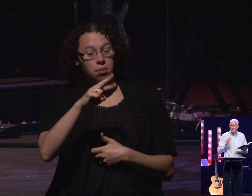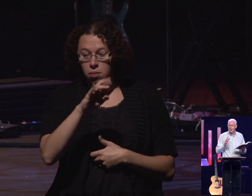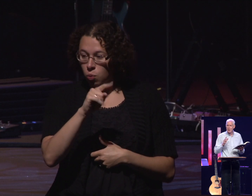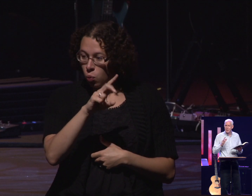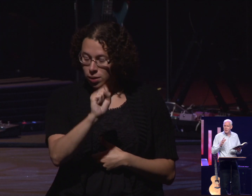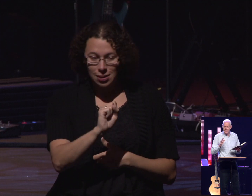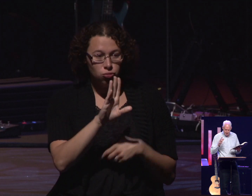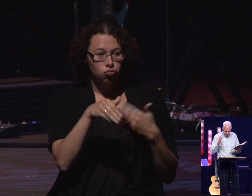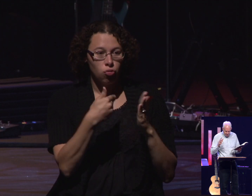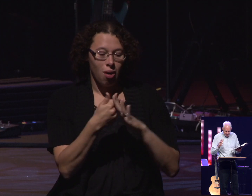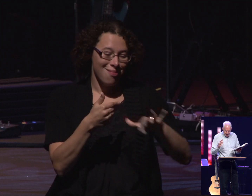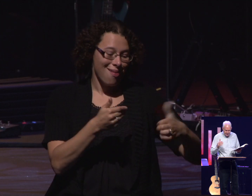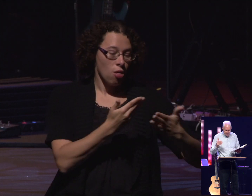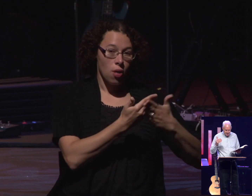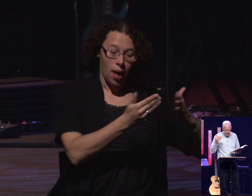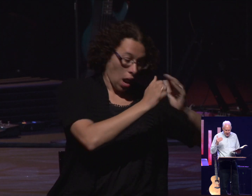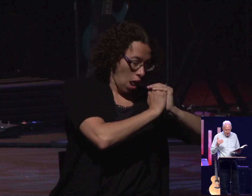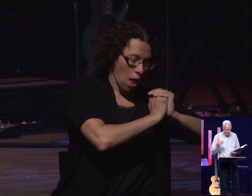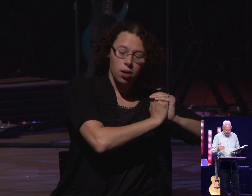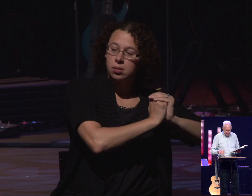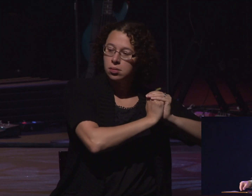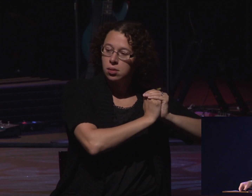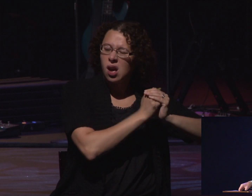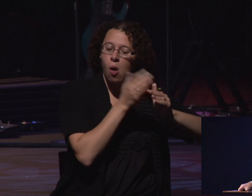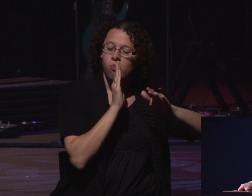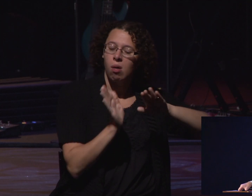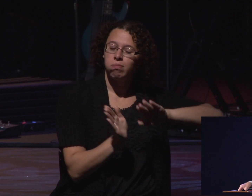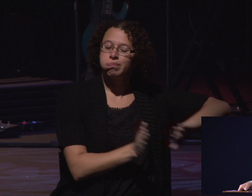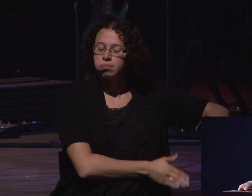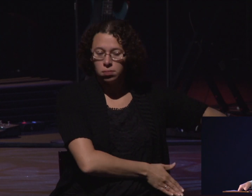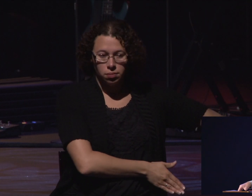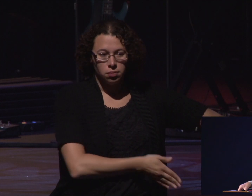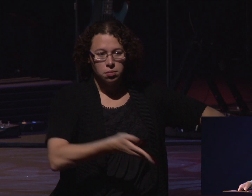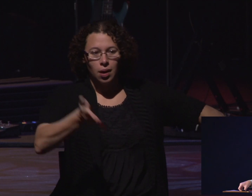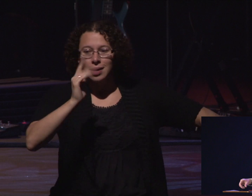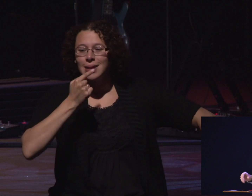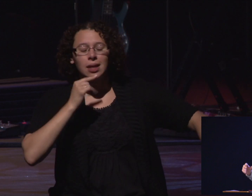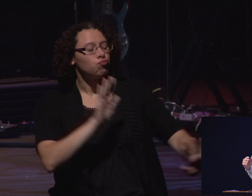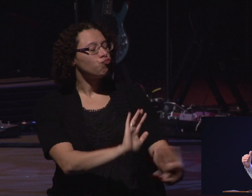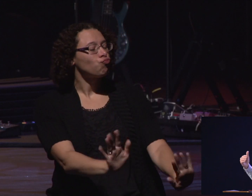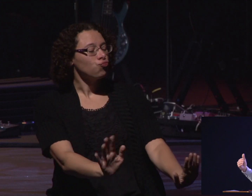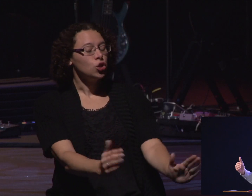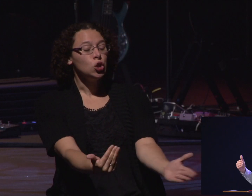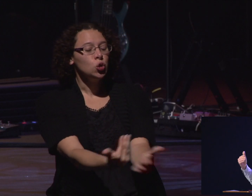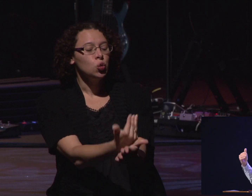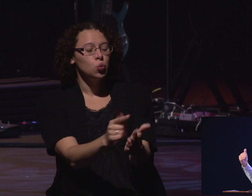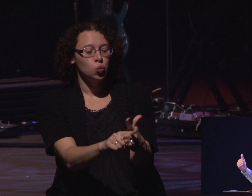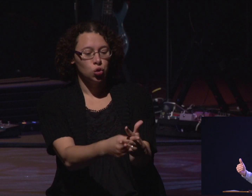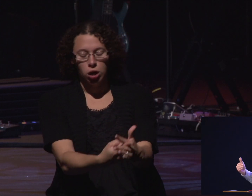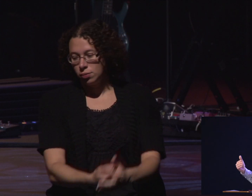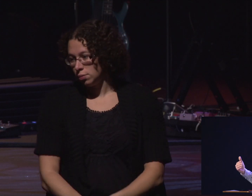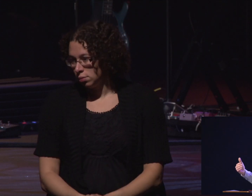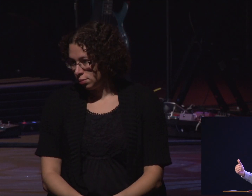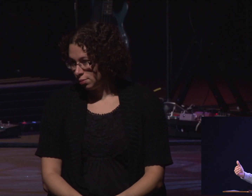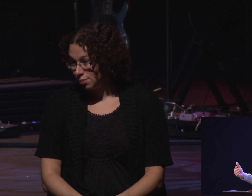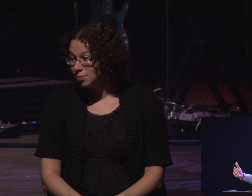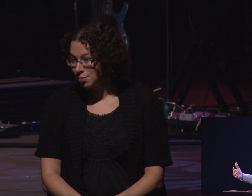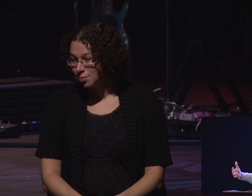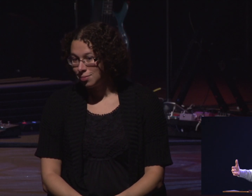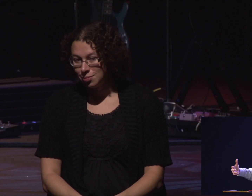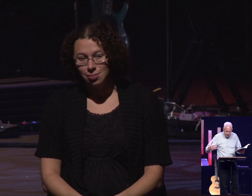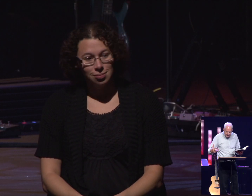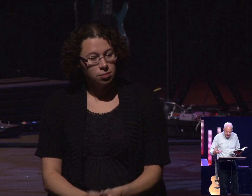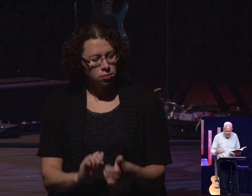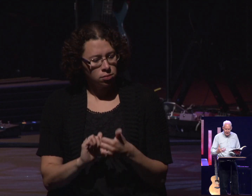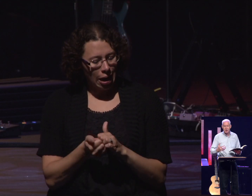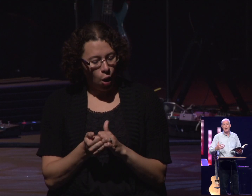stuck and don't want to do what we do. We turn to God and says, I will give you a new start. I'm going to give you this fresh new start. And he's going to